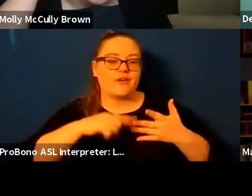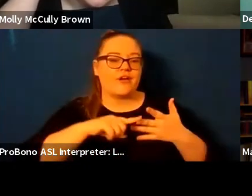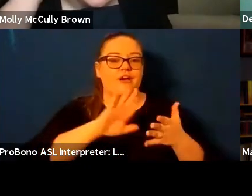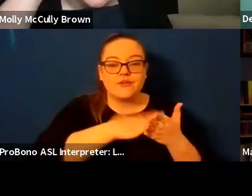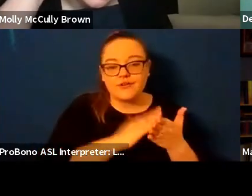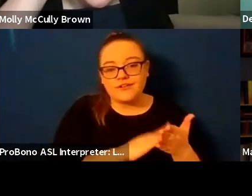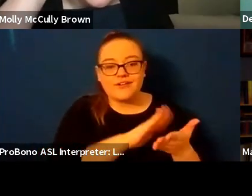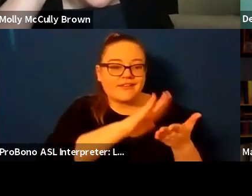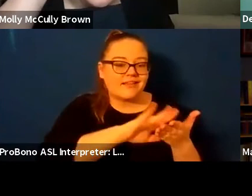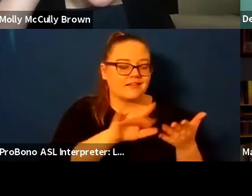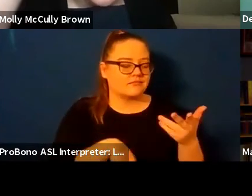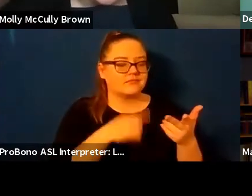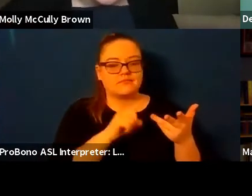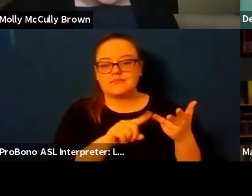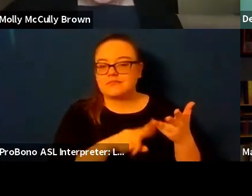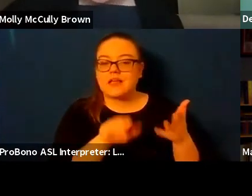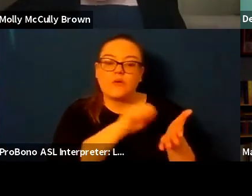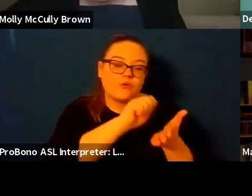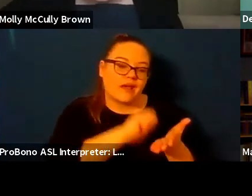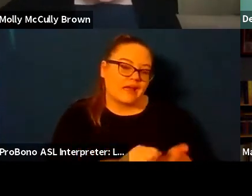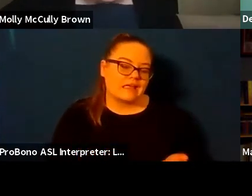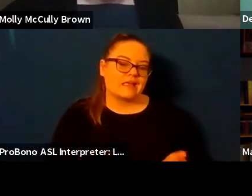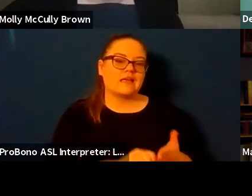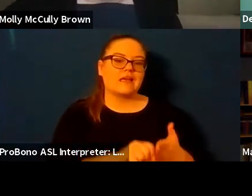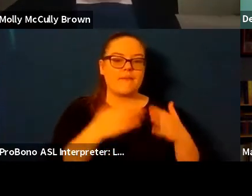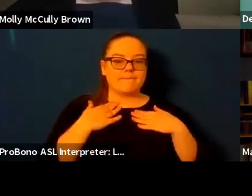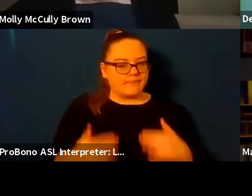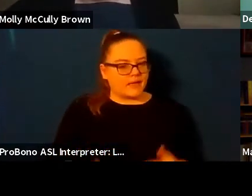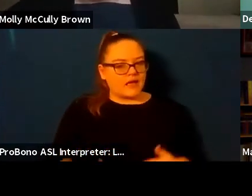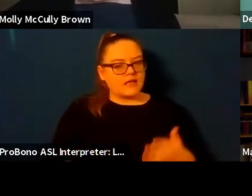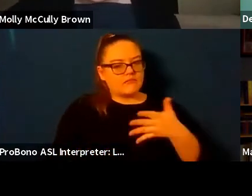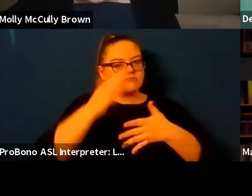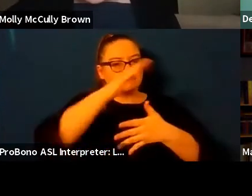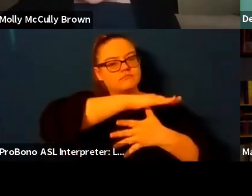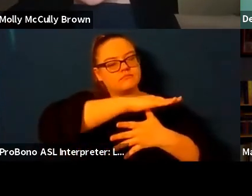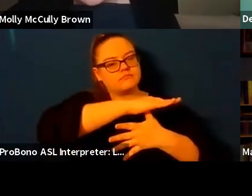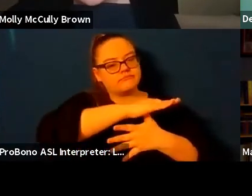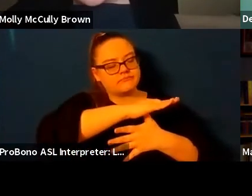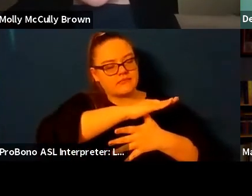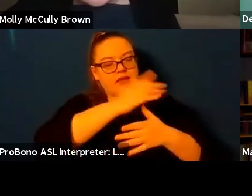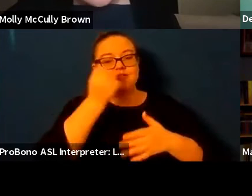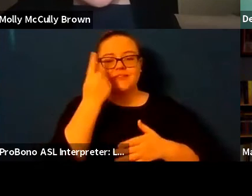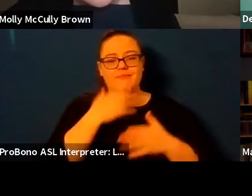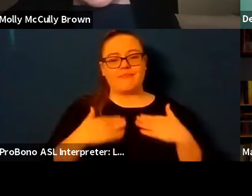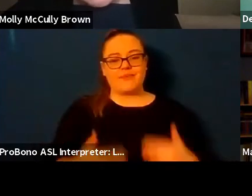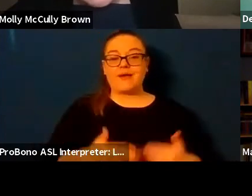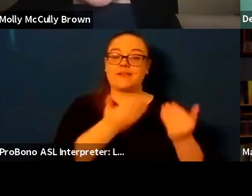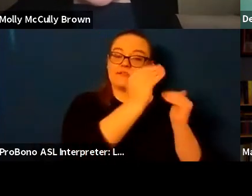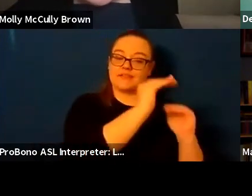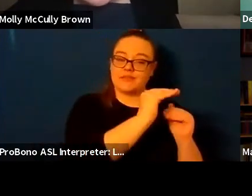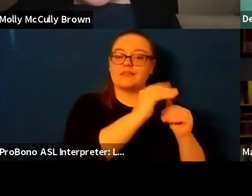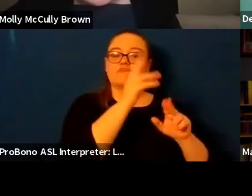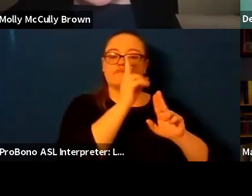clean before being able to write is going to work i have to pay attention and honor the limits of my body so there are times